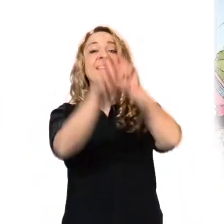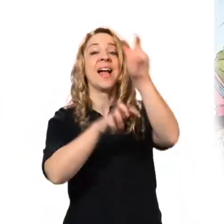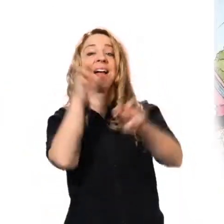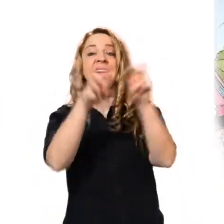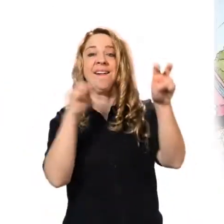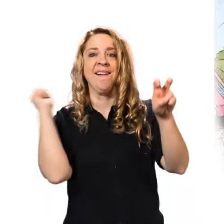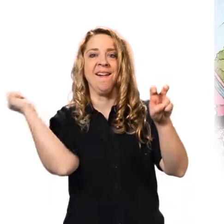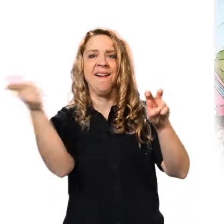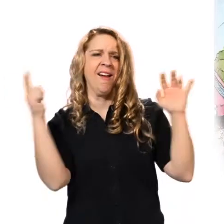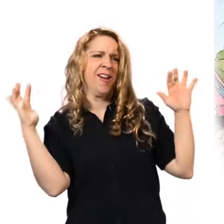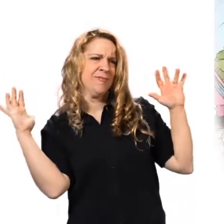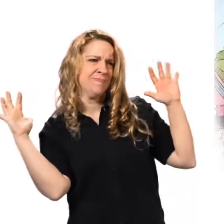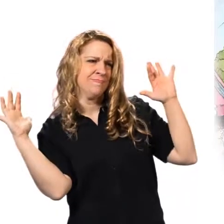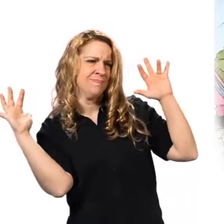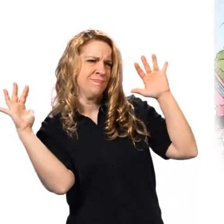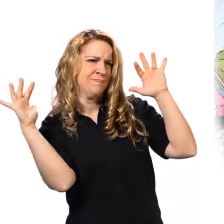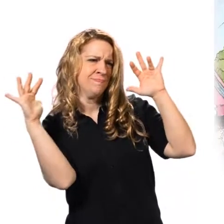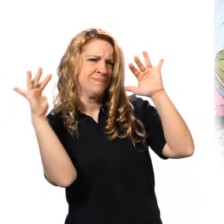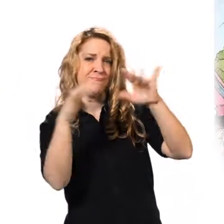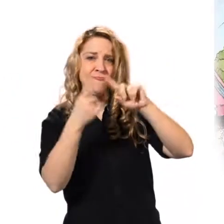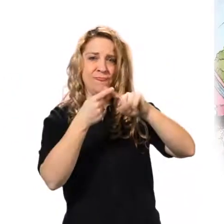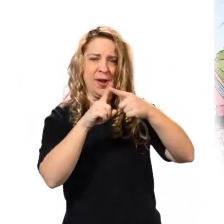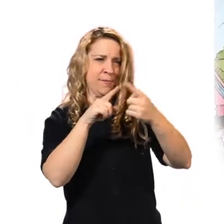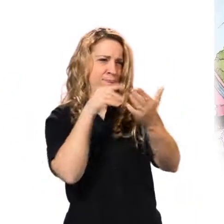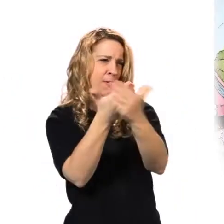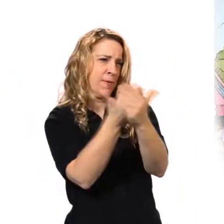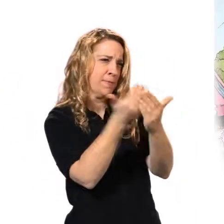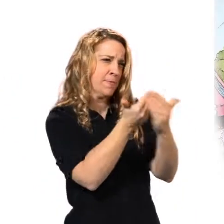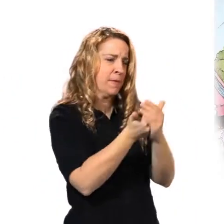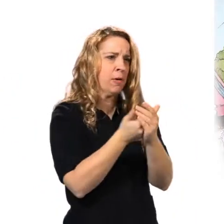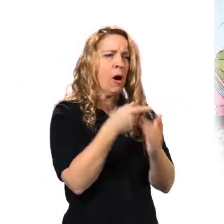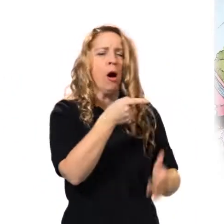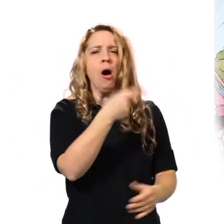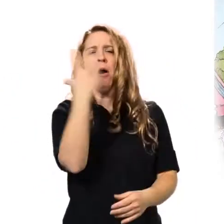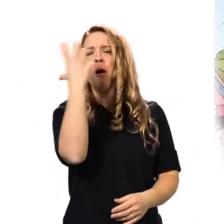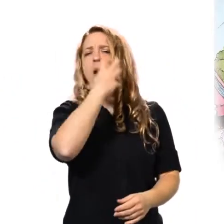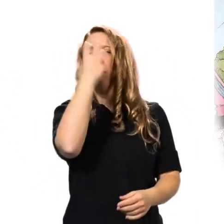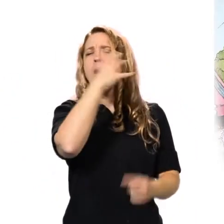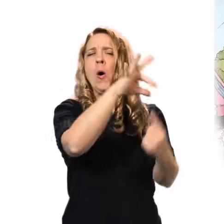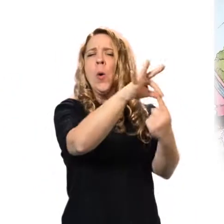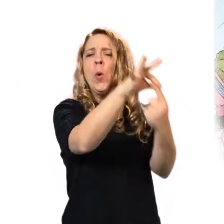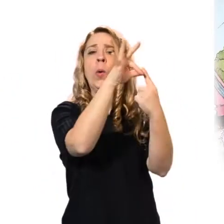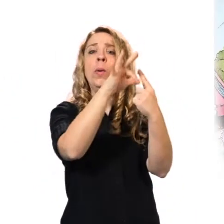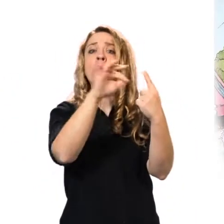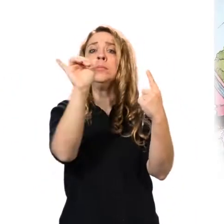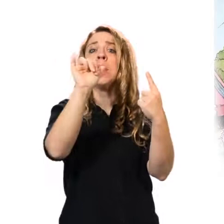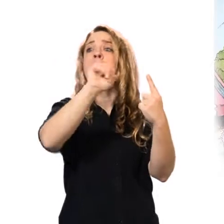The friends arrived at the fair. It was unlike any place they had ever been.